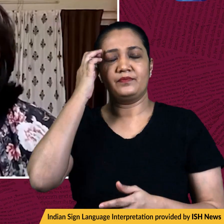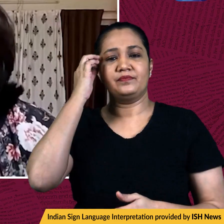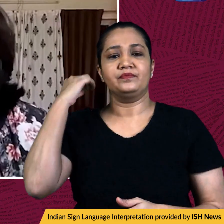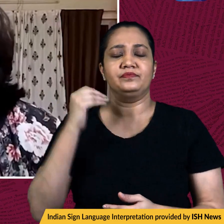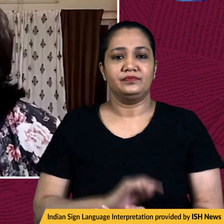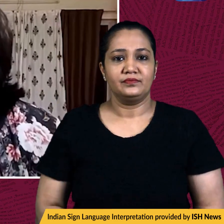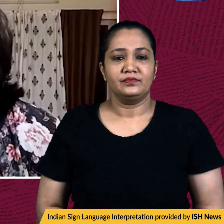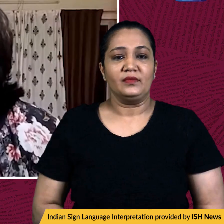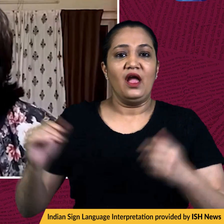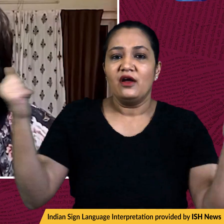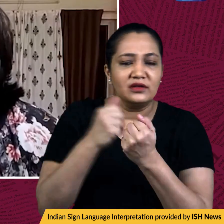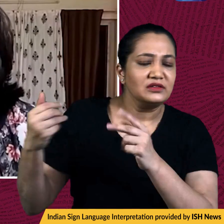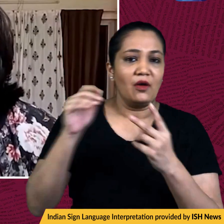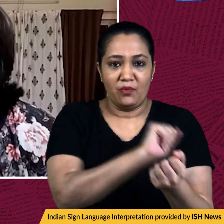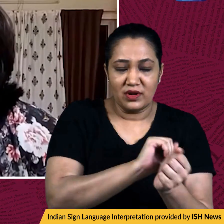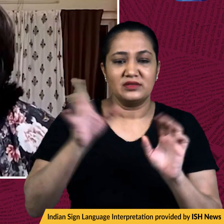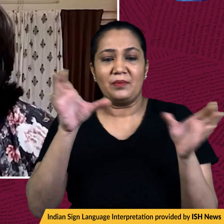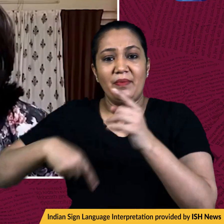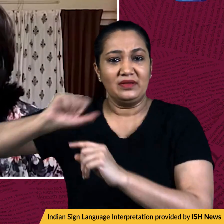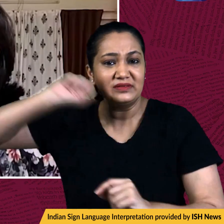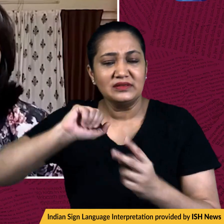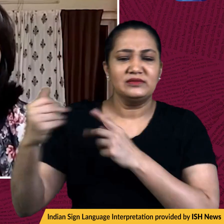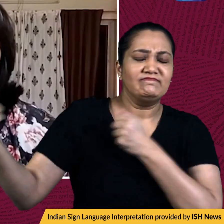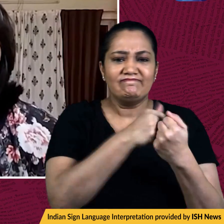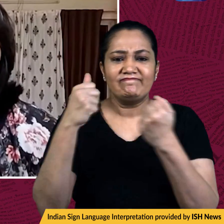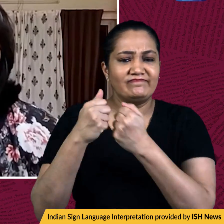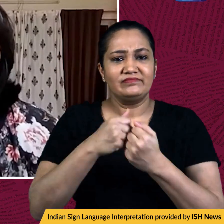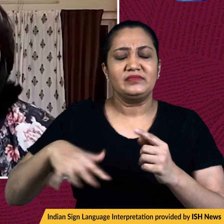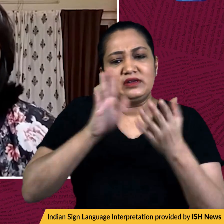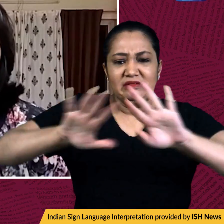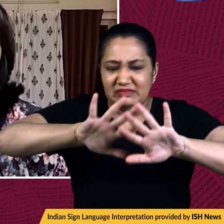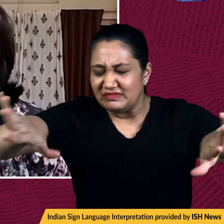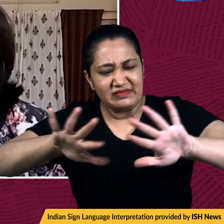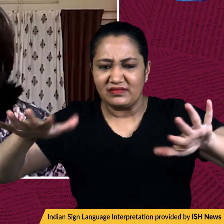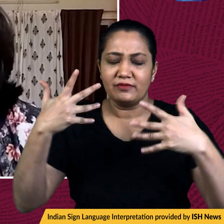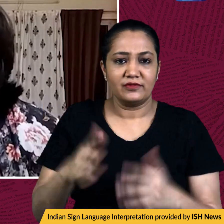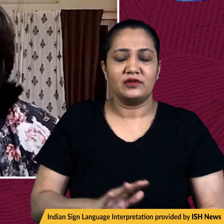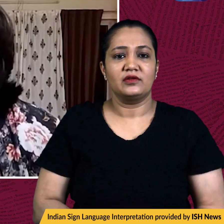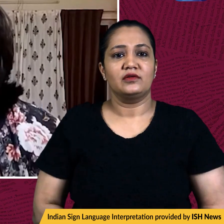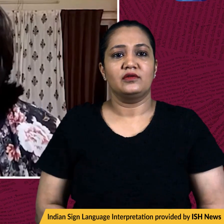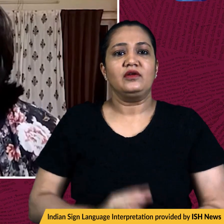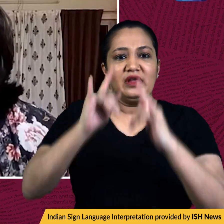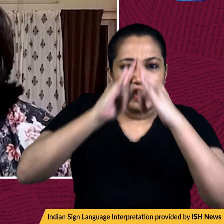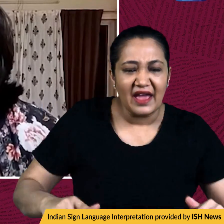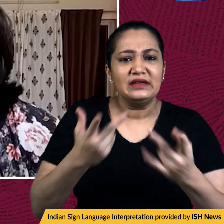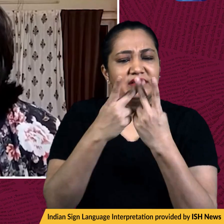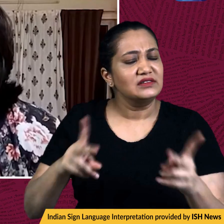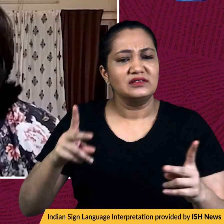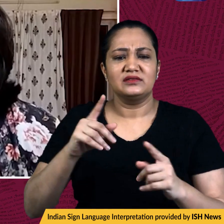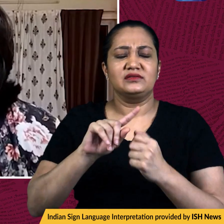erupted after police officers with riot shields moved in to clear the ground. They've pulled down tents and deployed a large oak